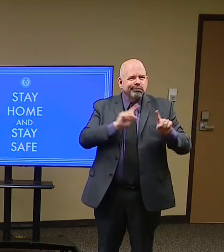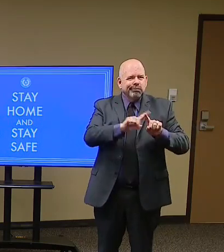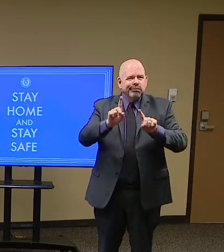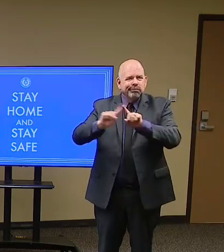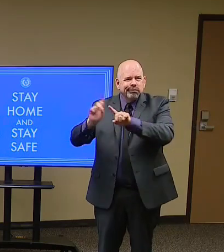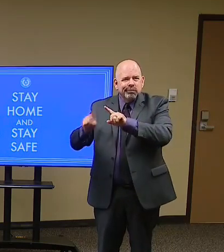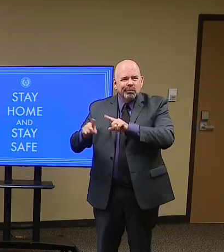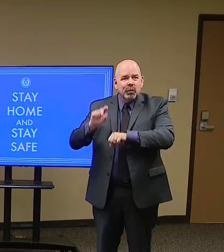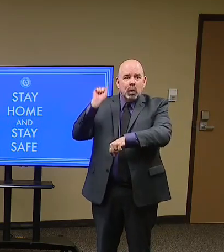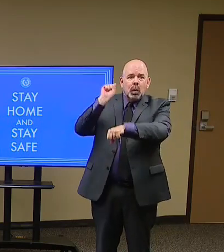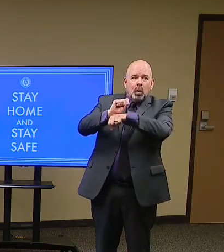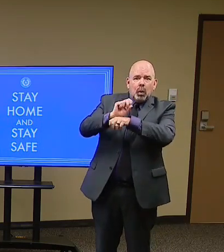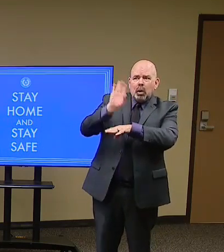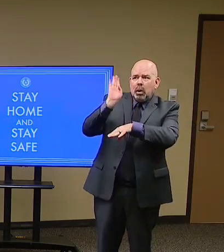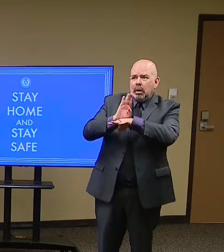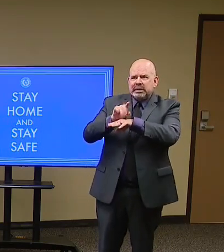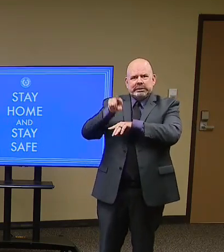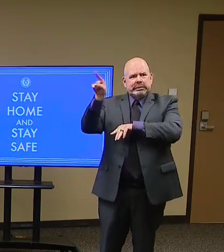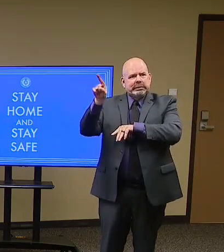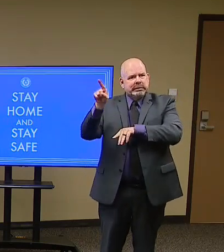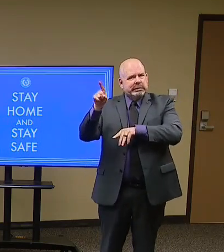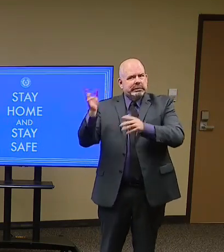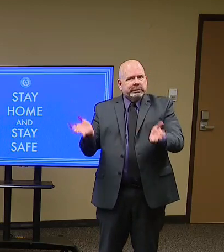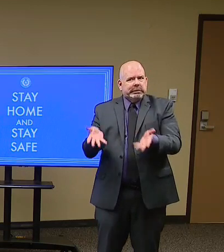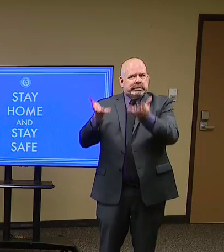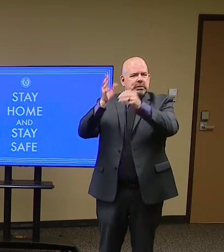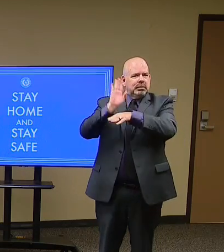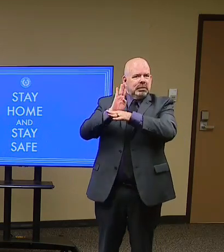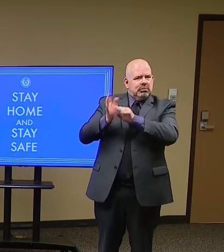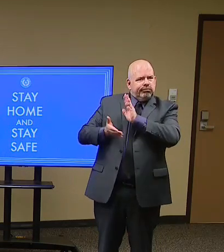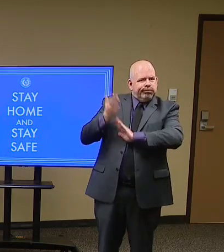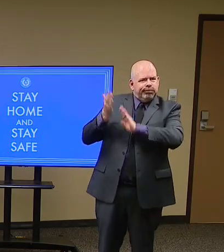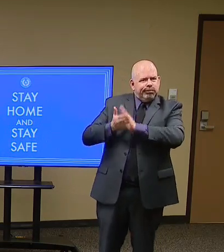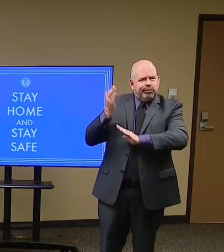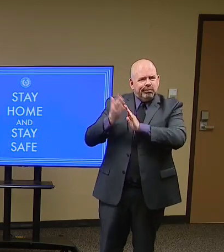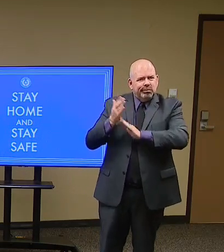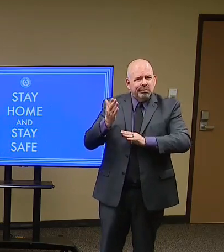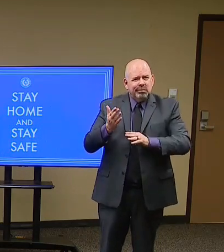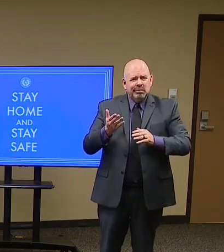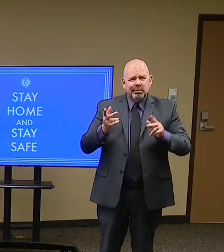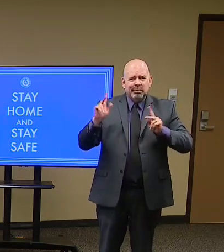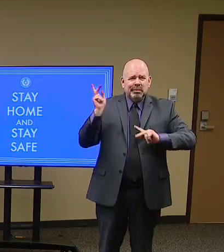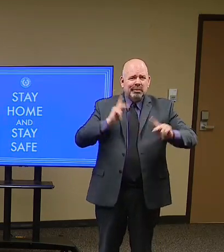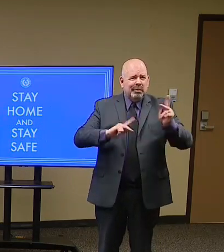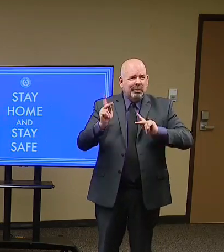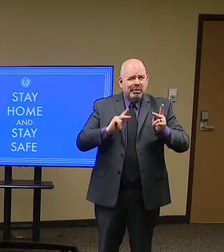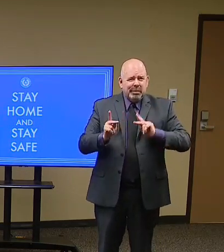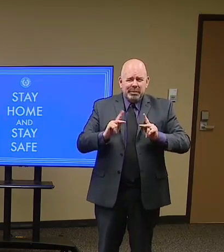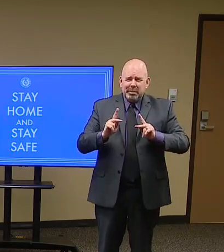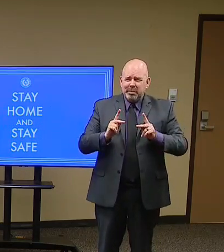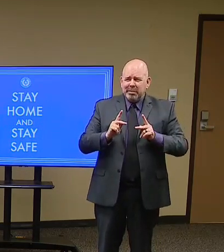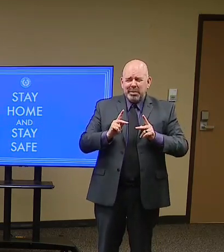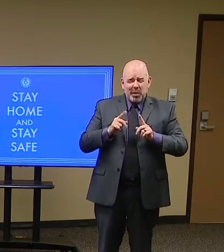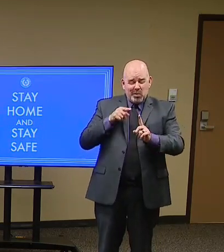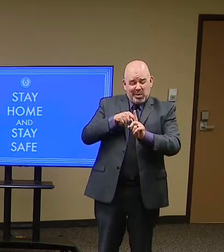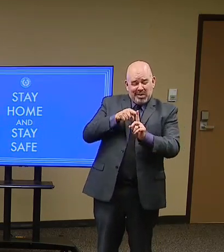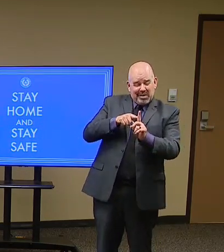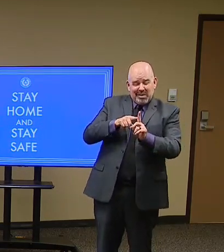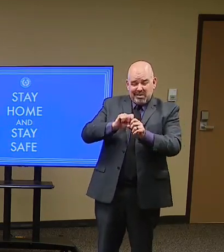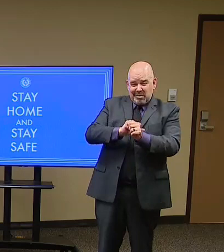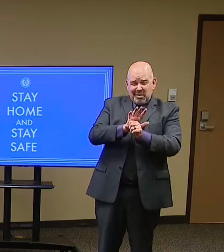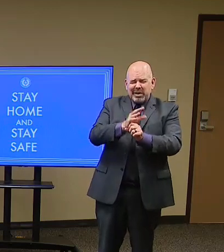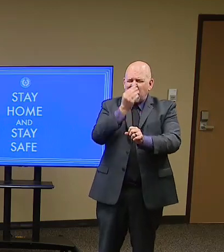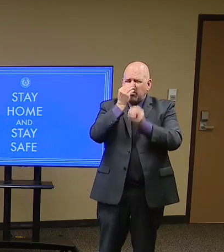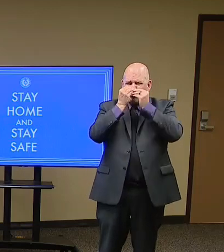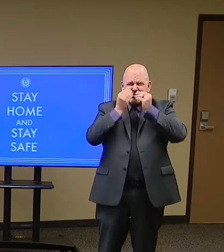virus that is seeking more and more people to infect. And so we have to keep our health at the top of our mind. These